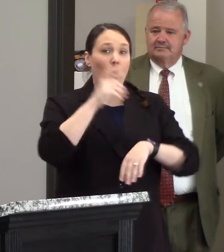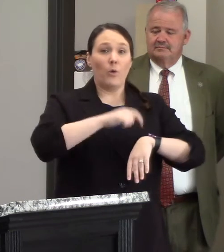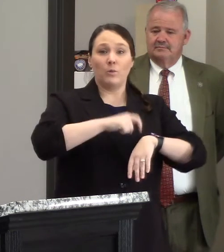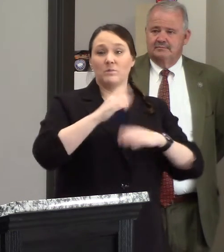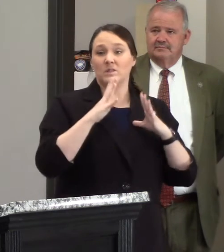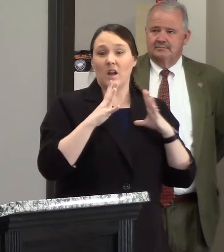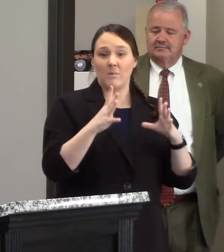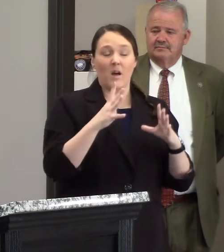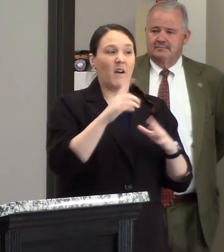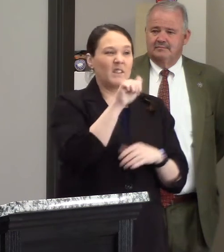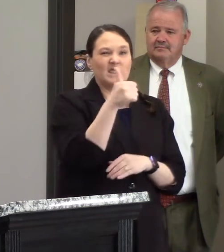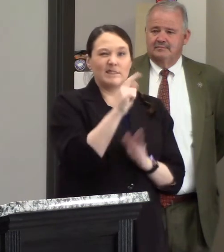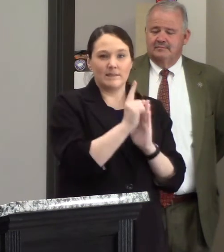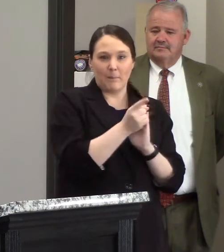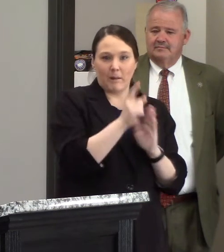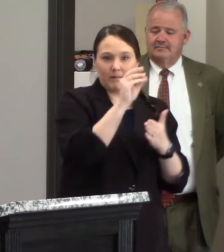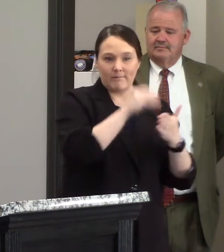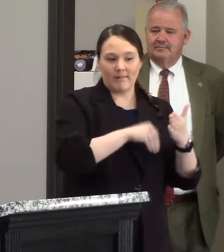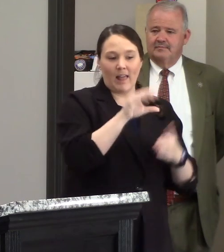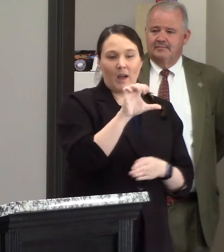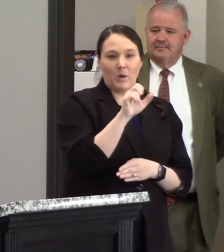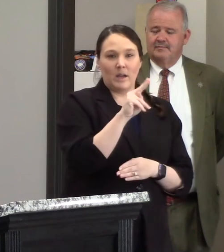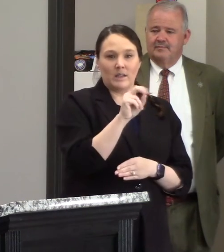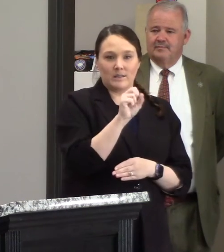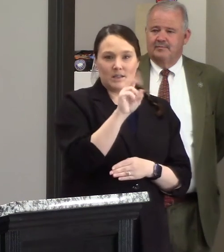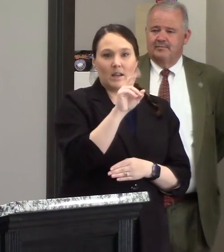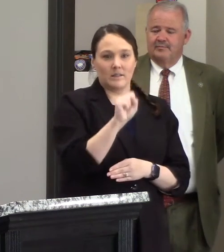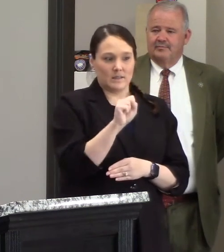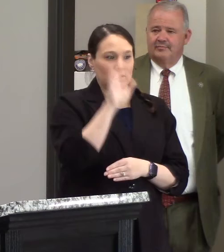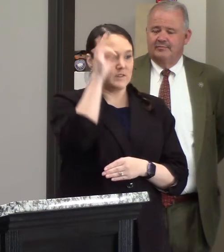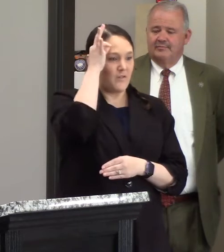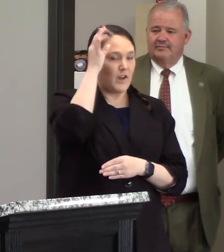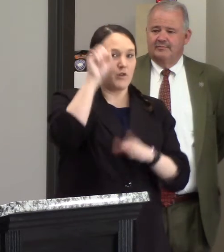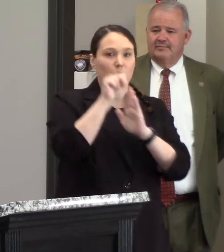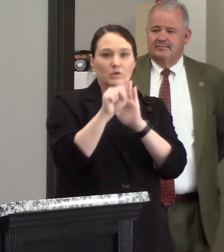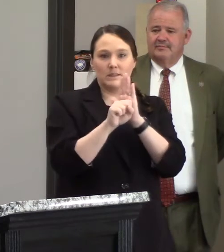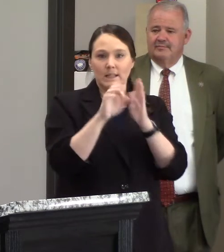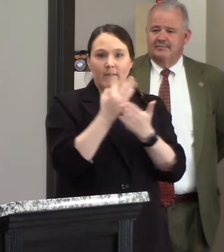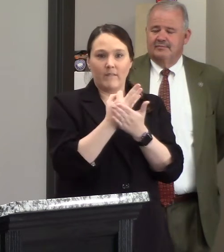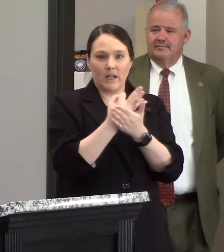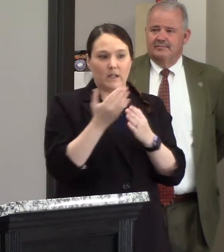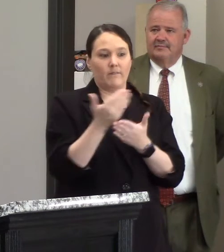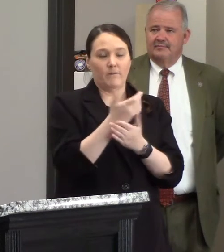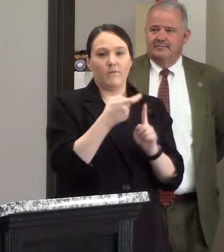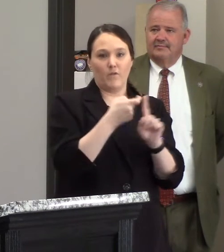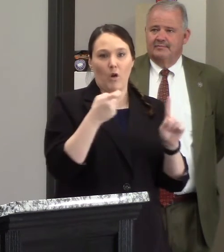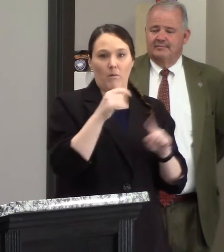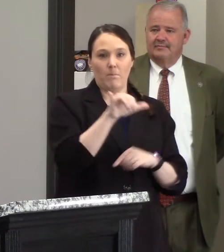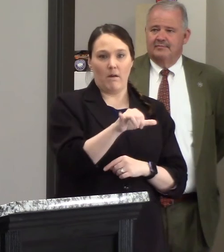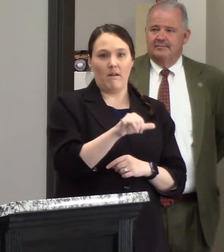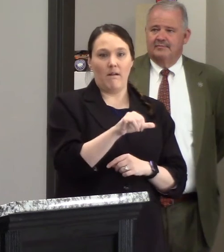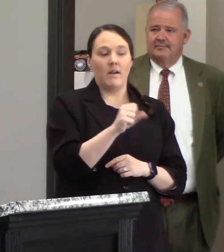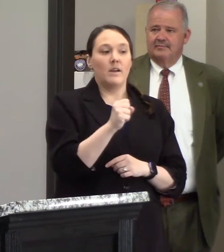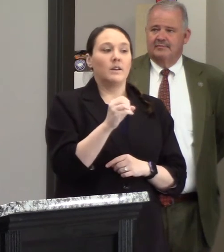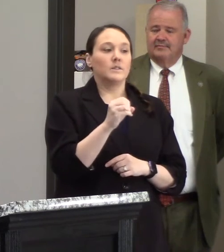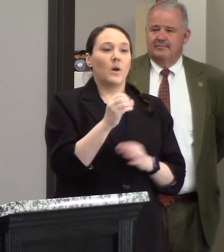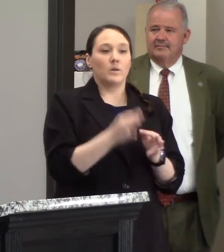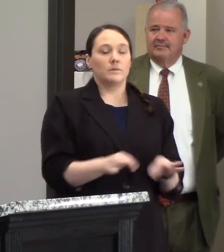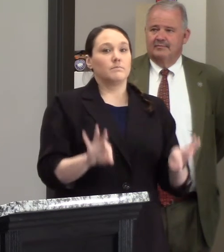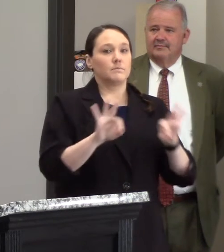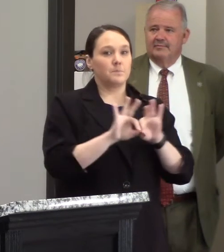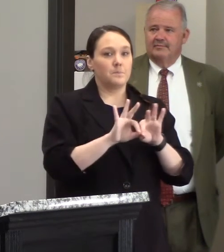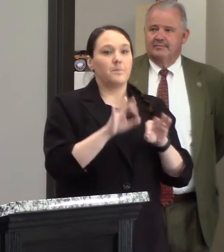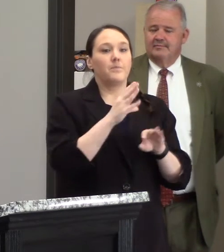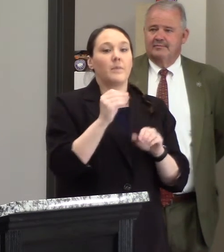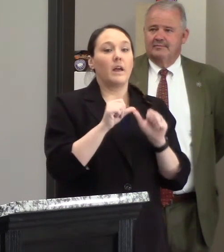take 10 minutes do your census because that is so much uh federal state funding comes through that it's important and uh continue to uh